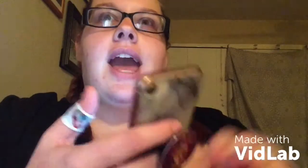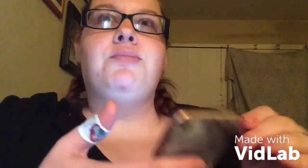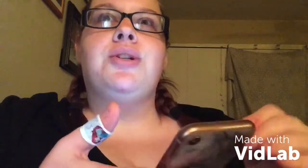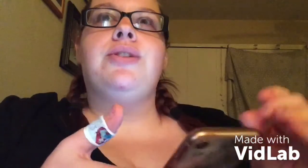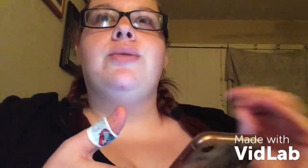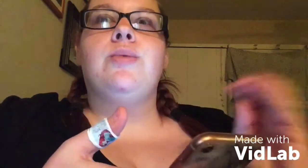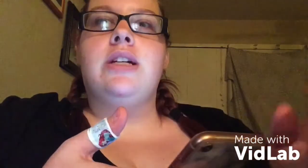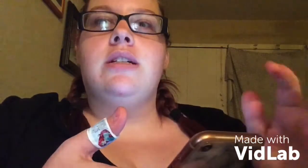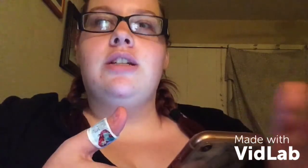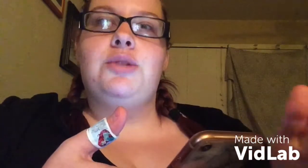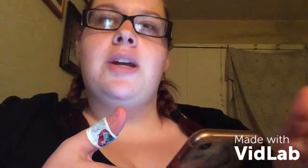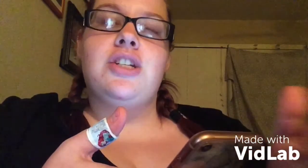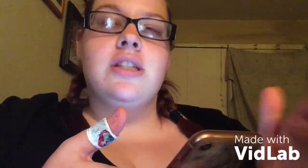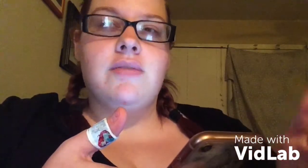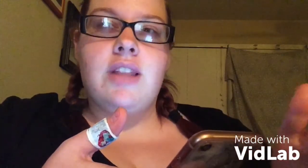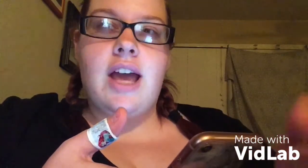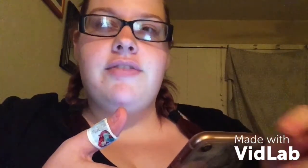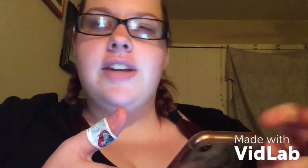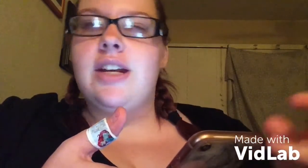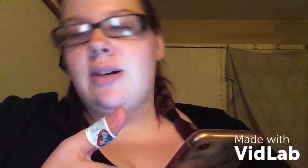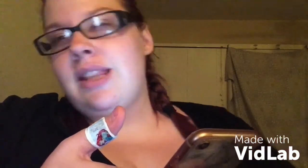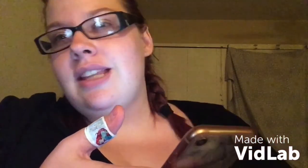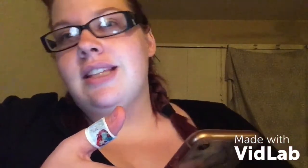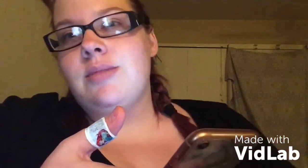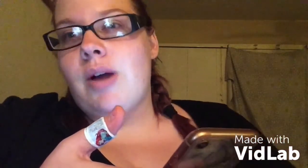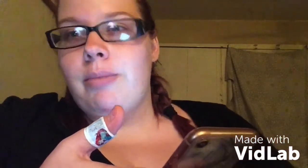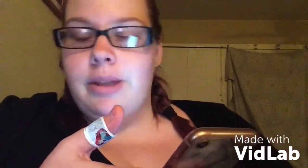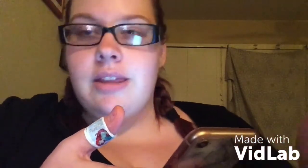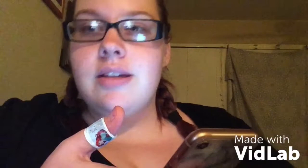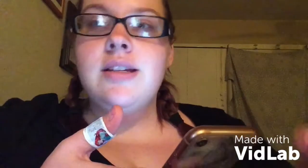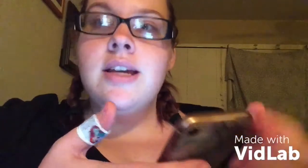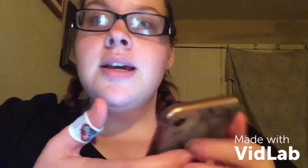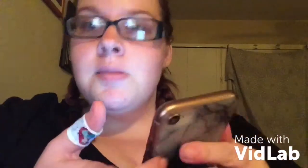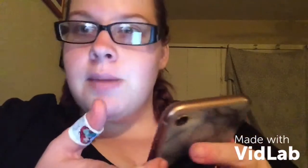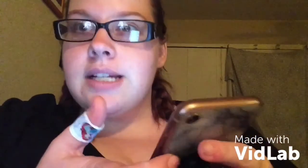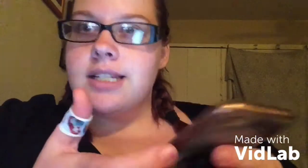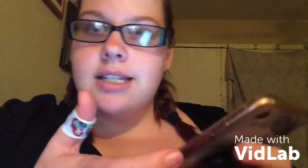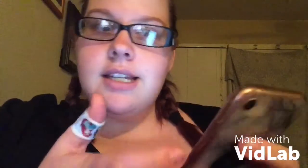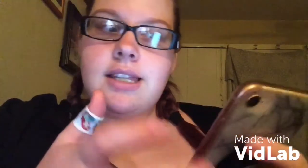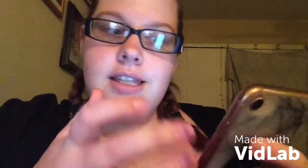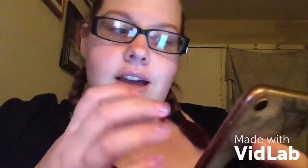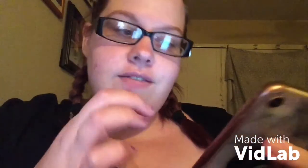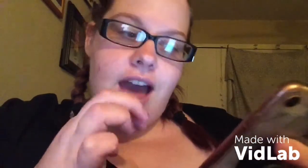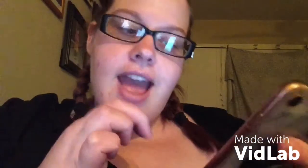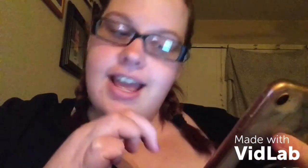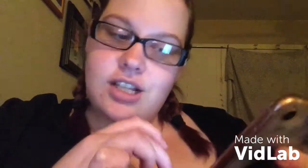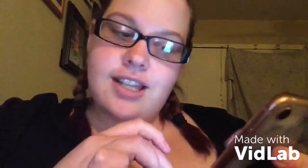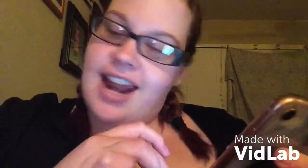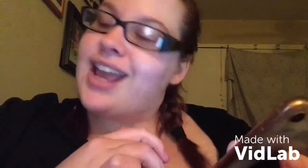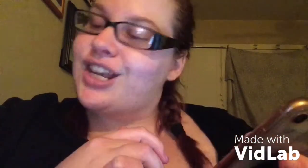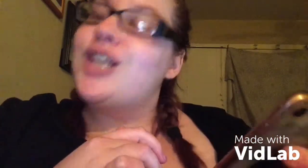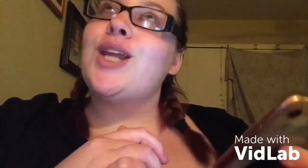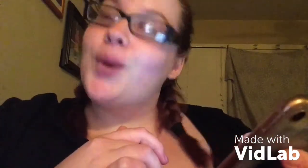capture the real situations of life, you know, I think that's probably the best of that answer that I can do.